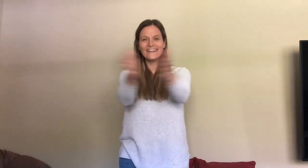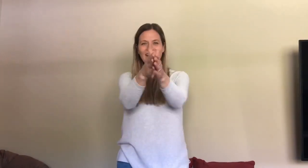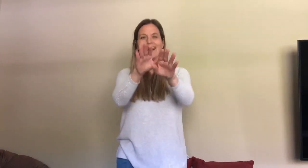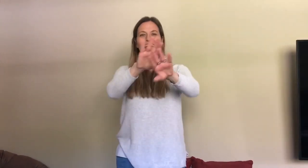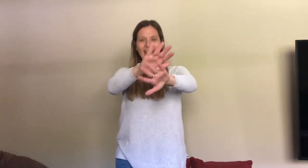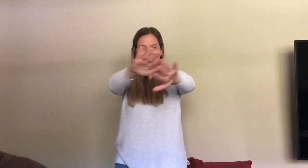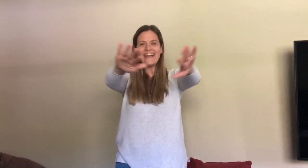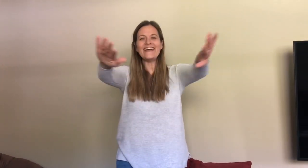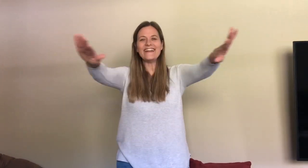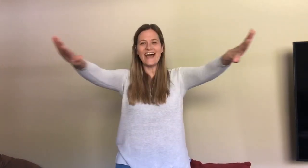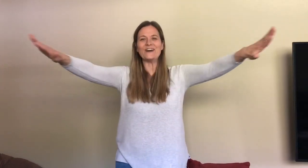and out.